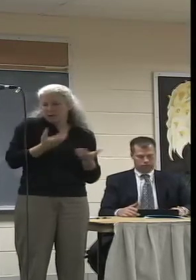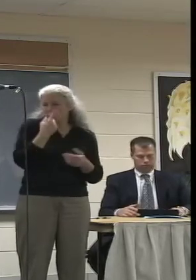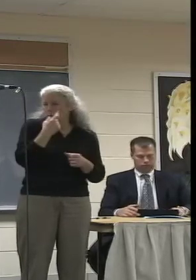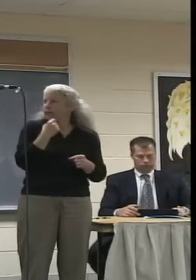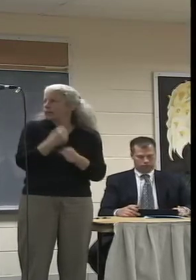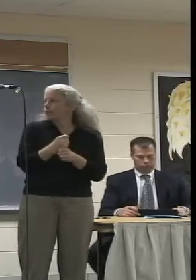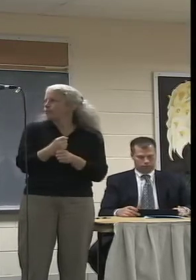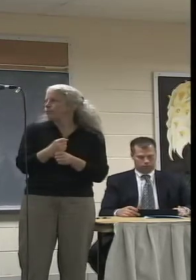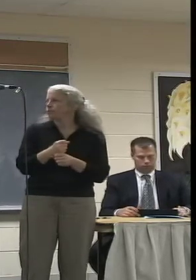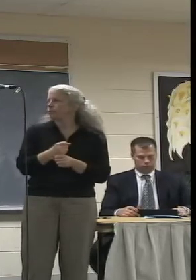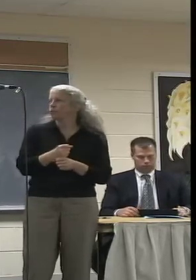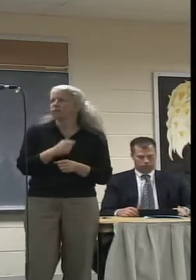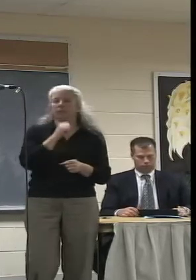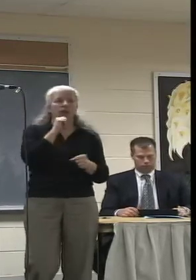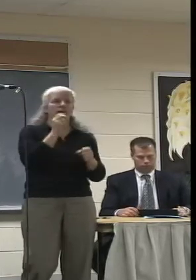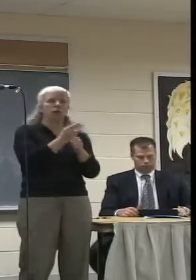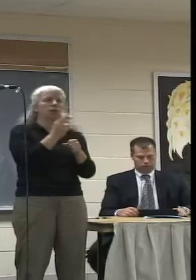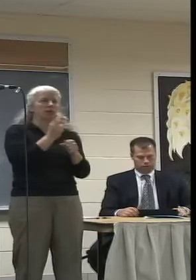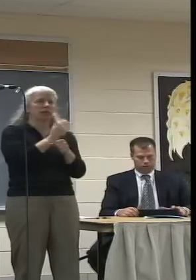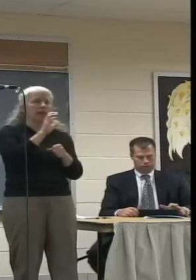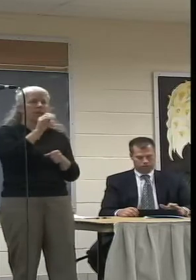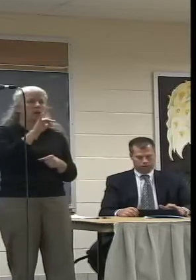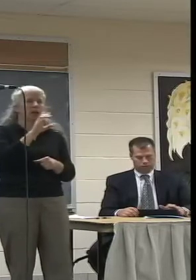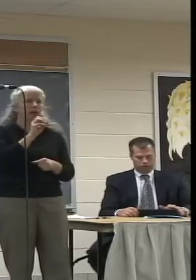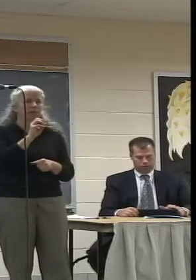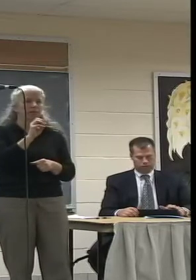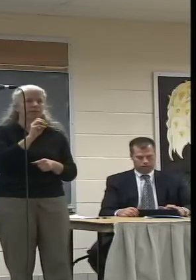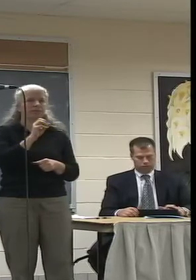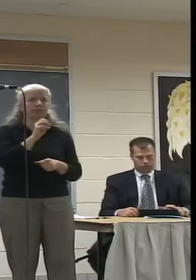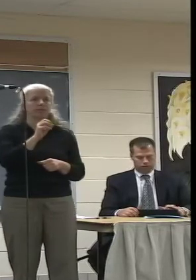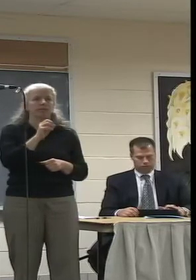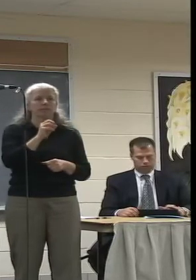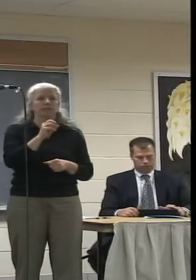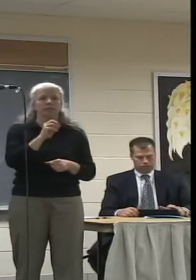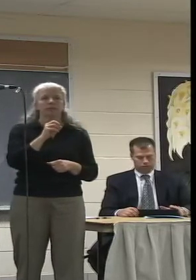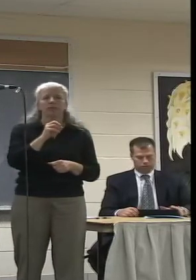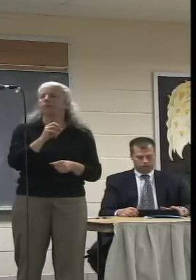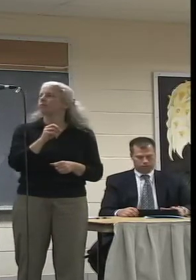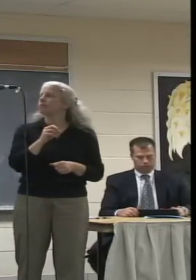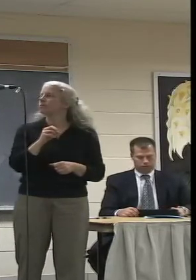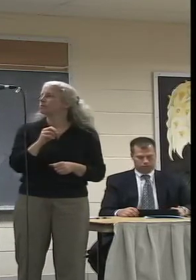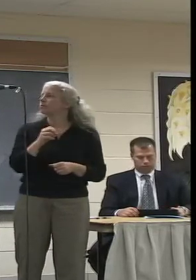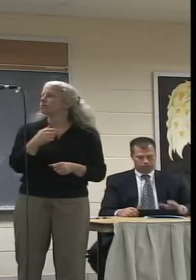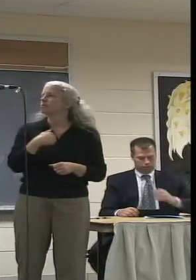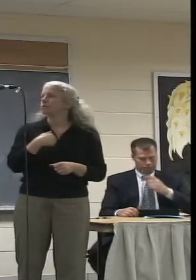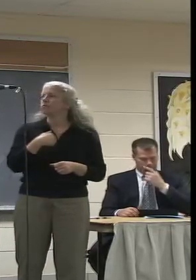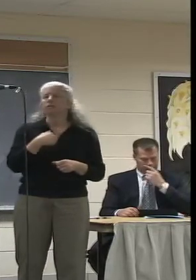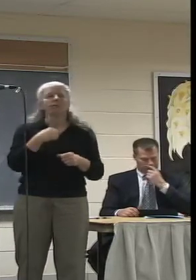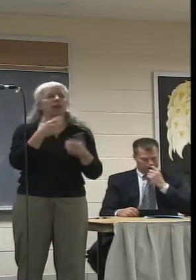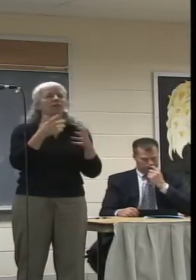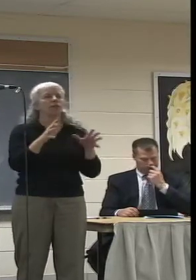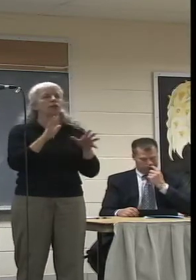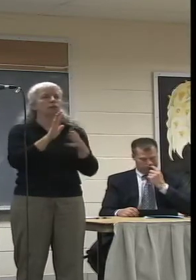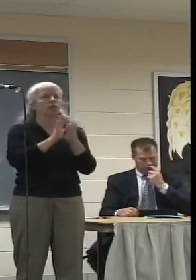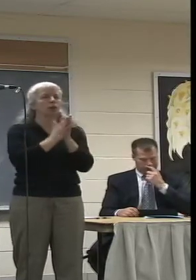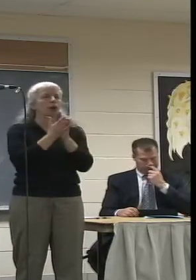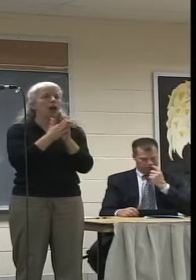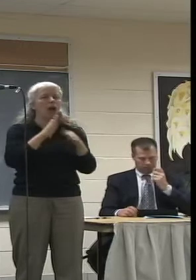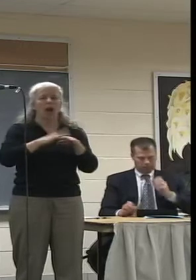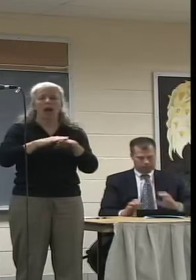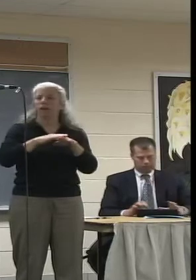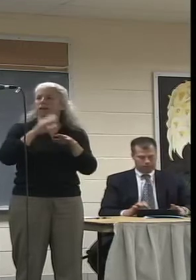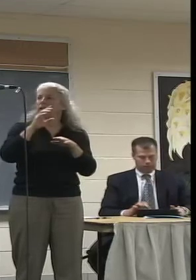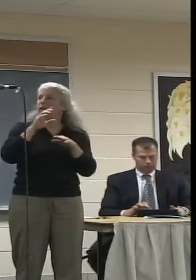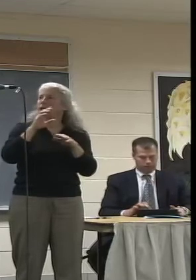I haven't used the cable station yet here. I have used the cable station other places. I'm finishing a book on constitutional democracy,